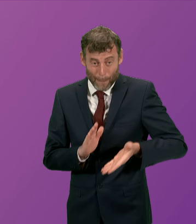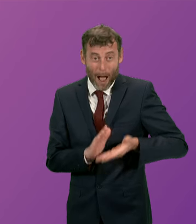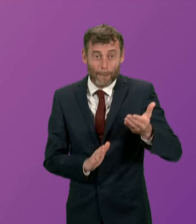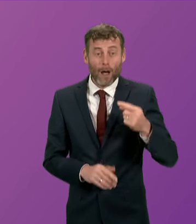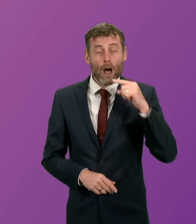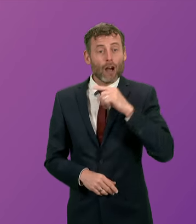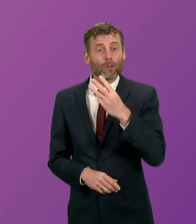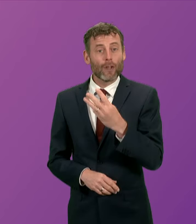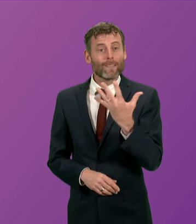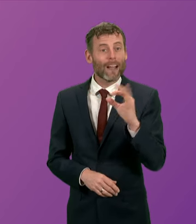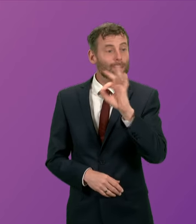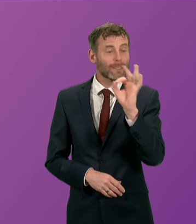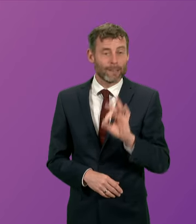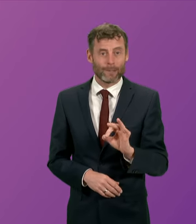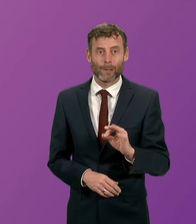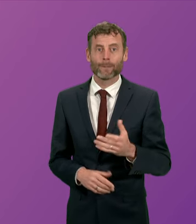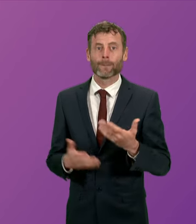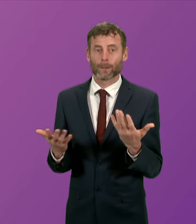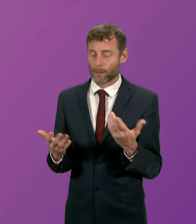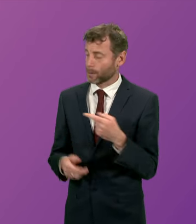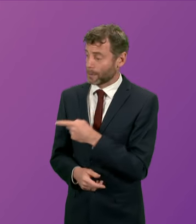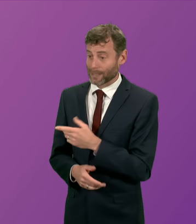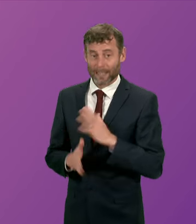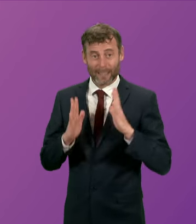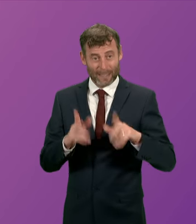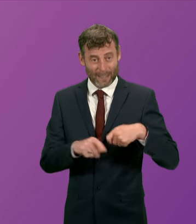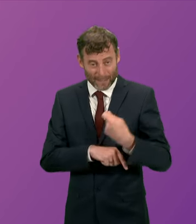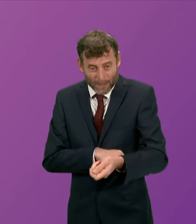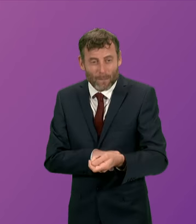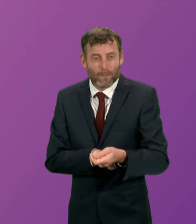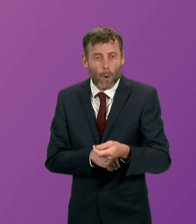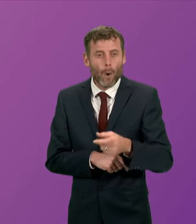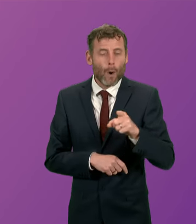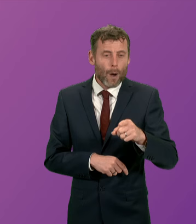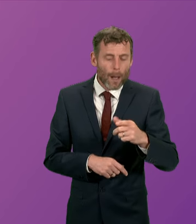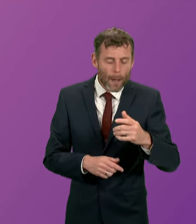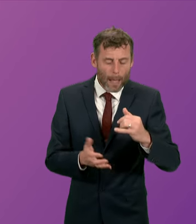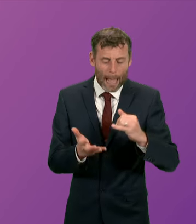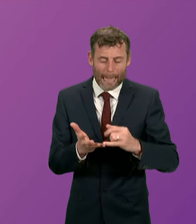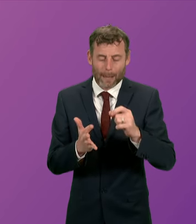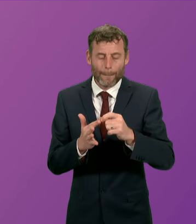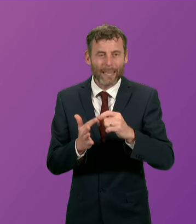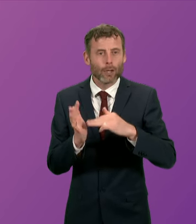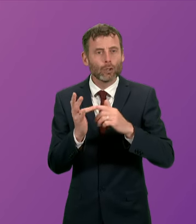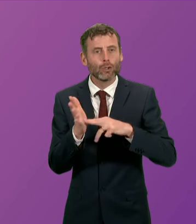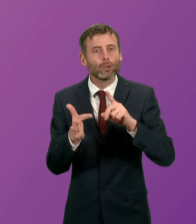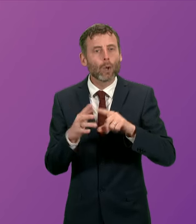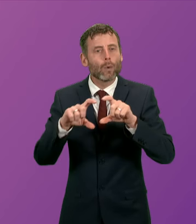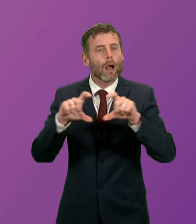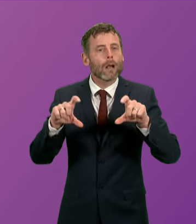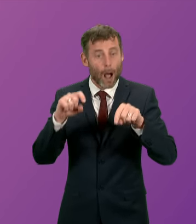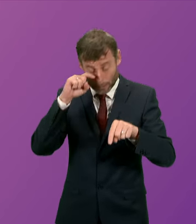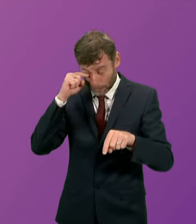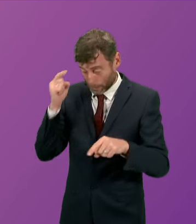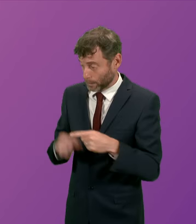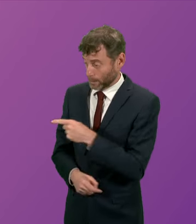135% some Maryhill commuters are now paying the same as someone travelling from much further afield such as East Kilbride for example I have